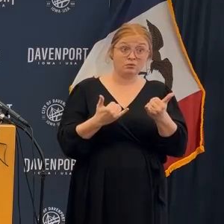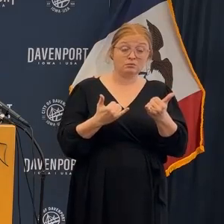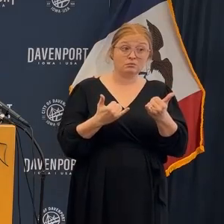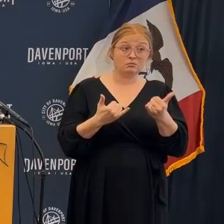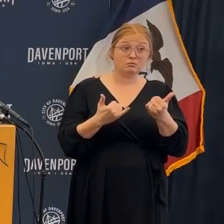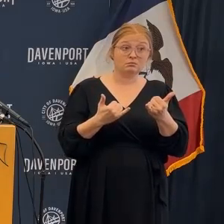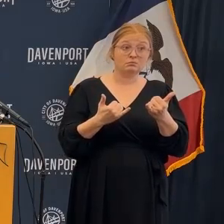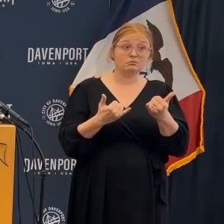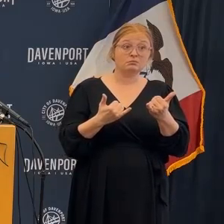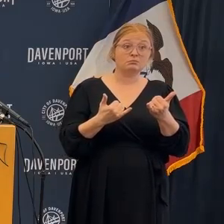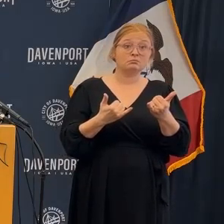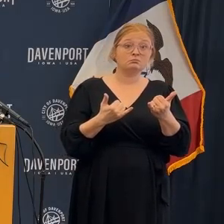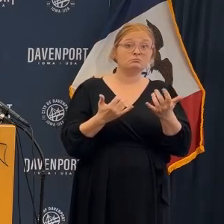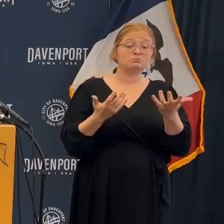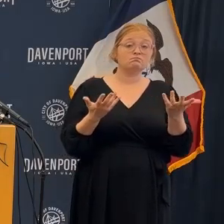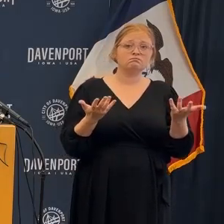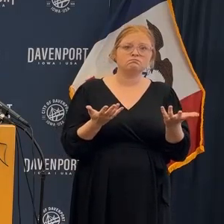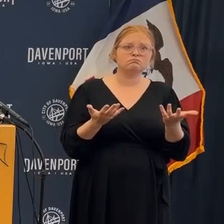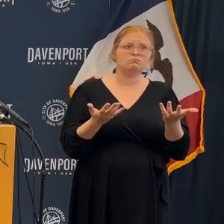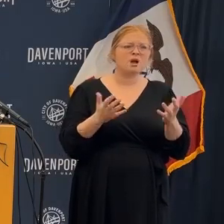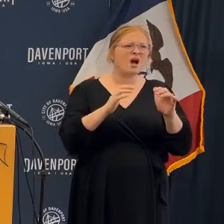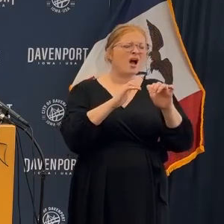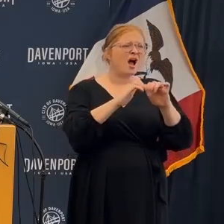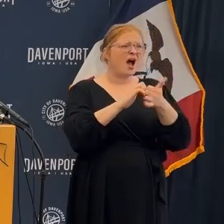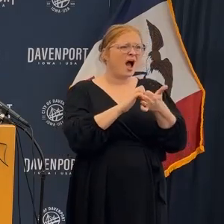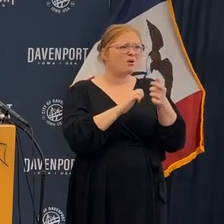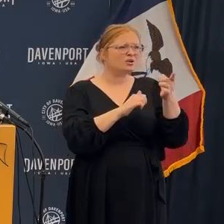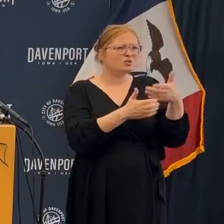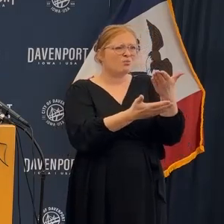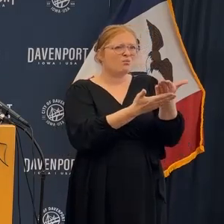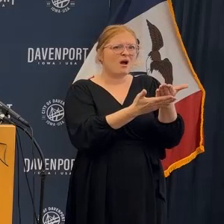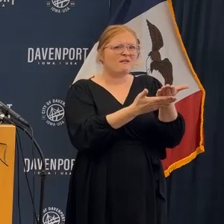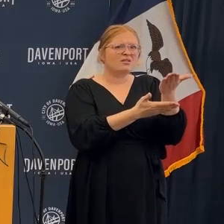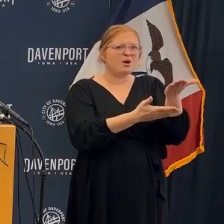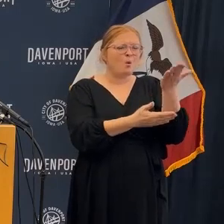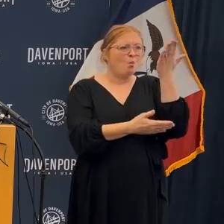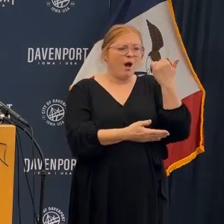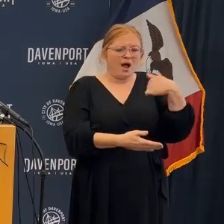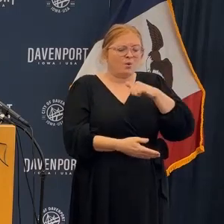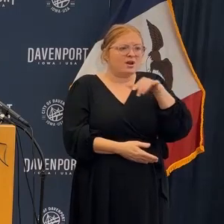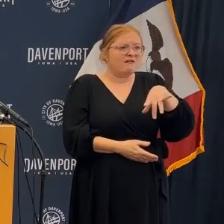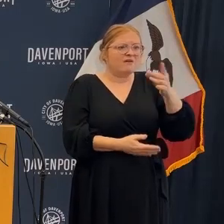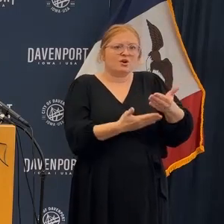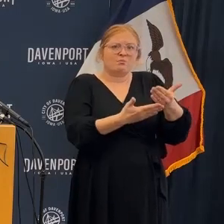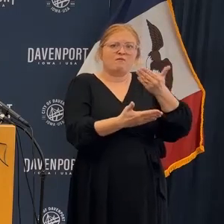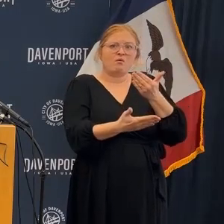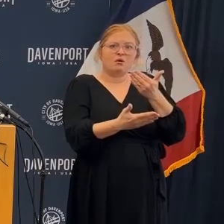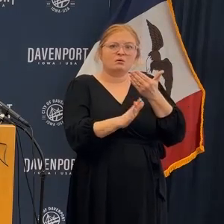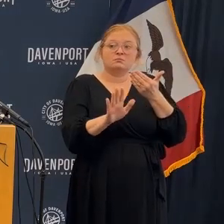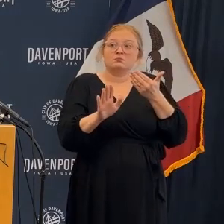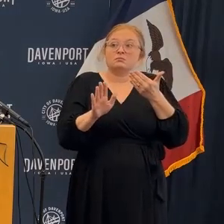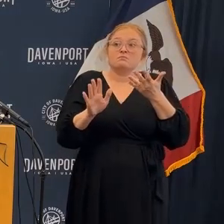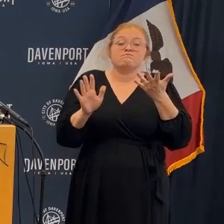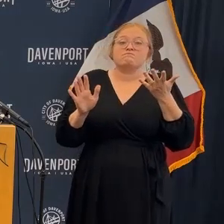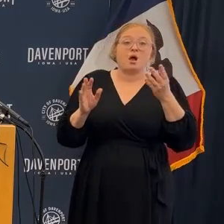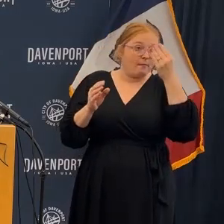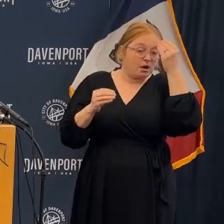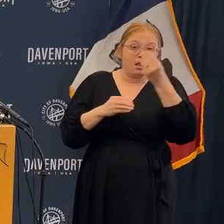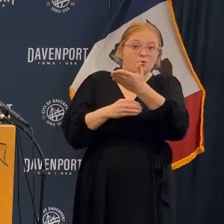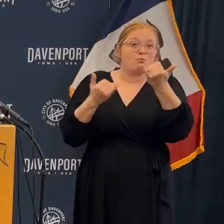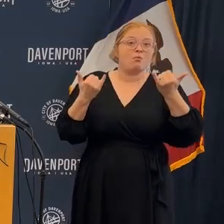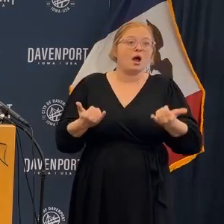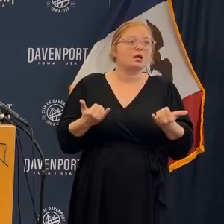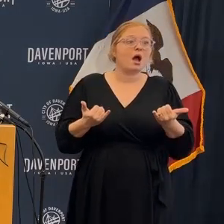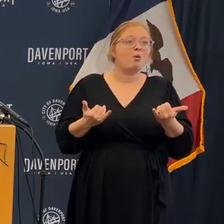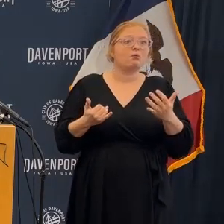is how did she get there and why wasn't she found earlier? I am totally transparent